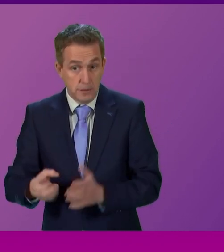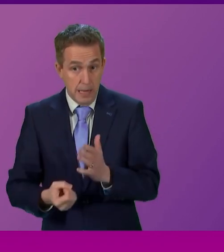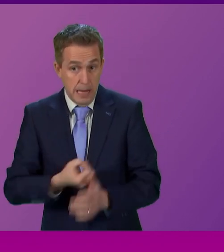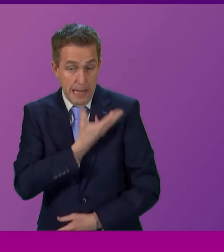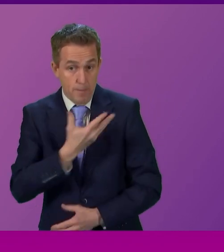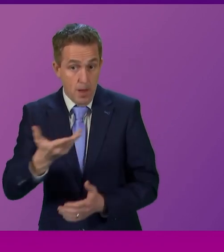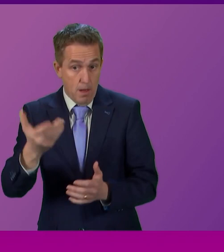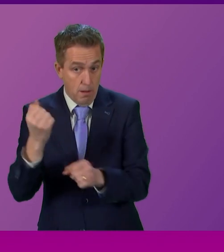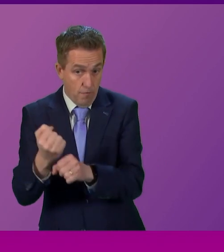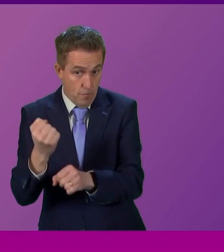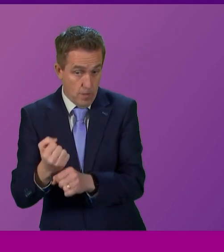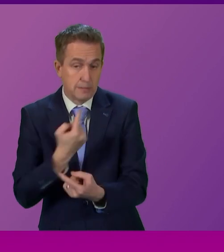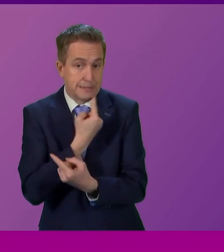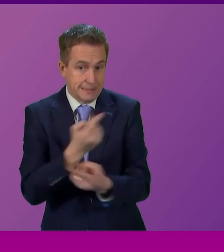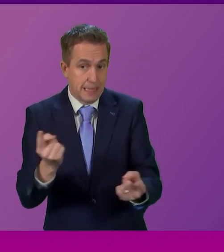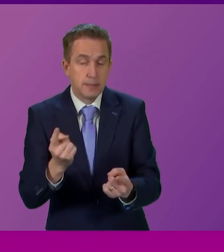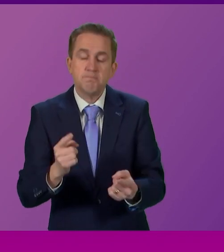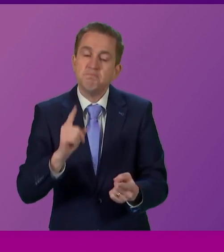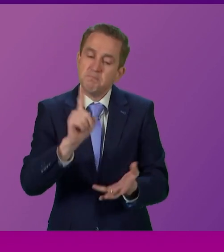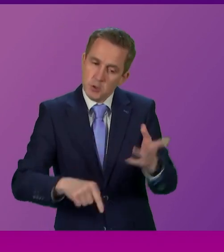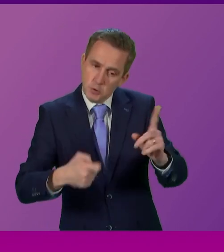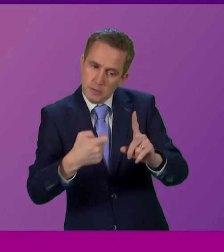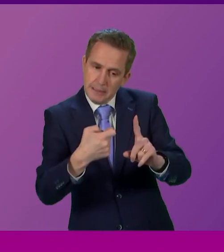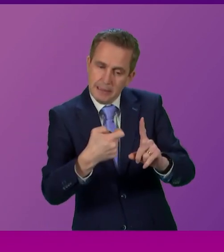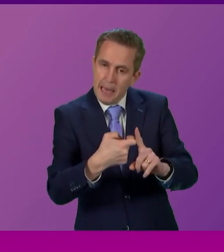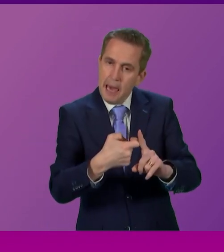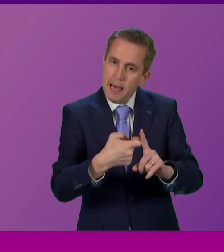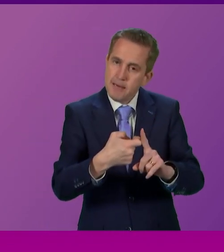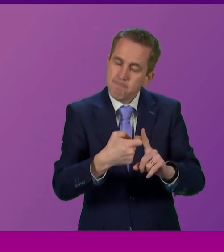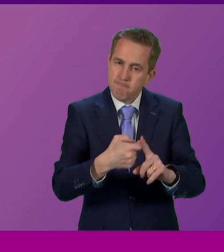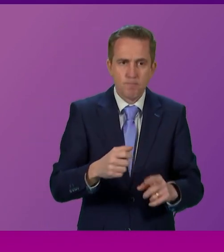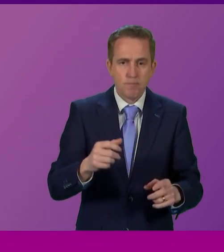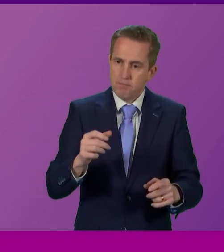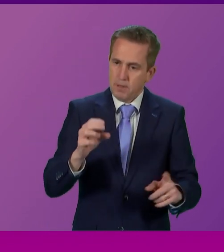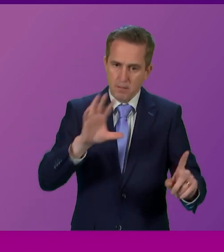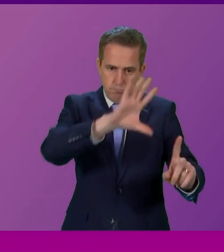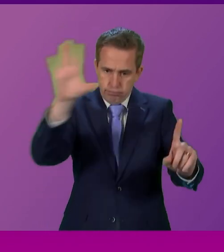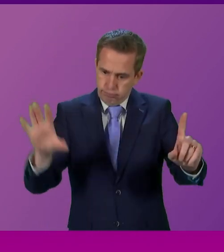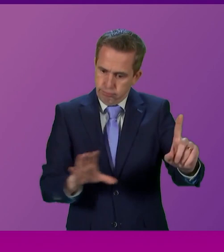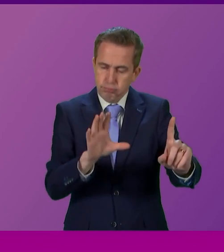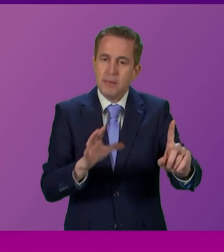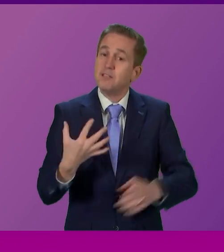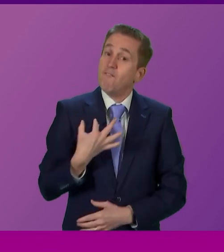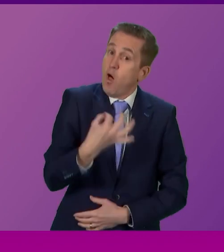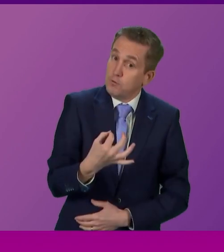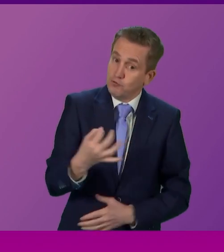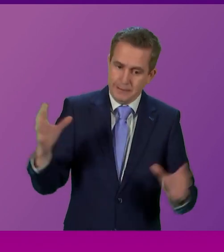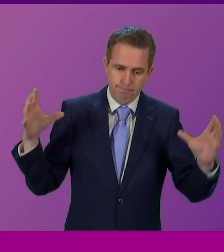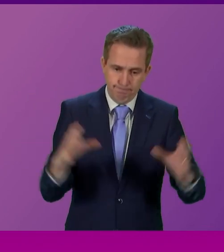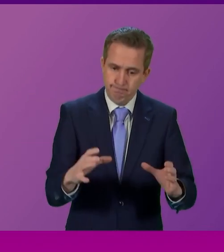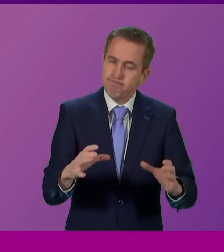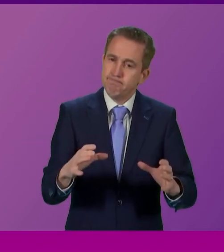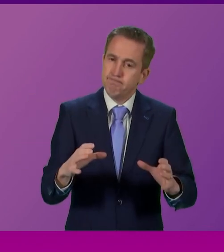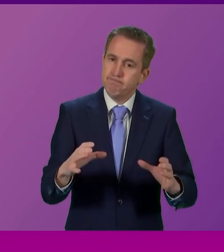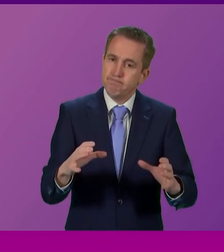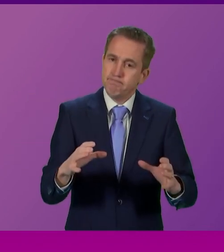it and I quote presiding officer, the UK is conceived as a voluntary association of nations. It must be open to any